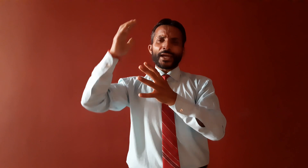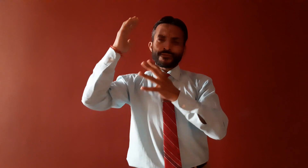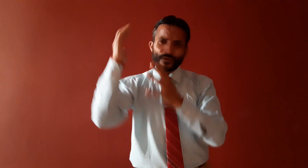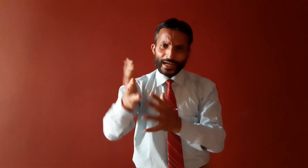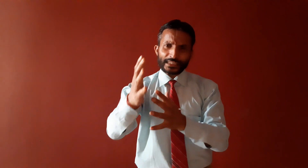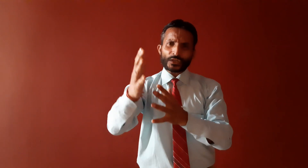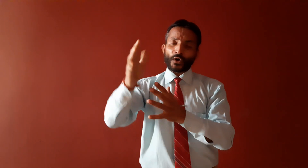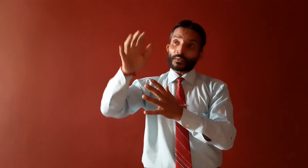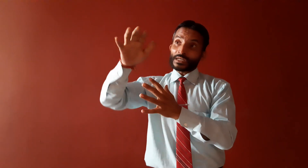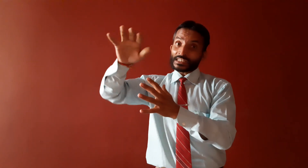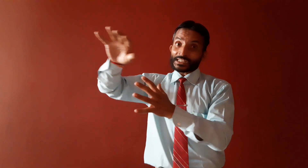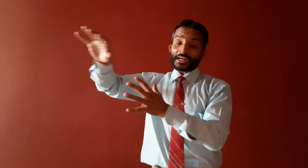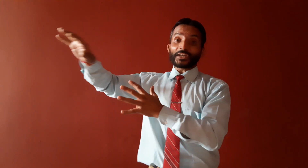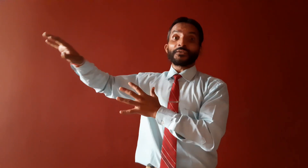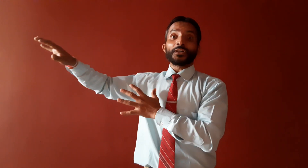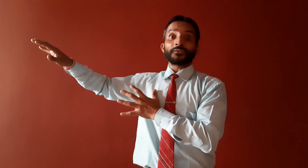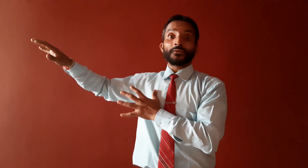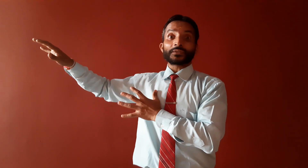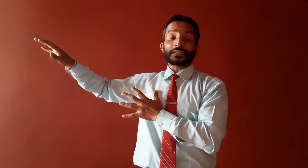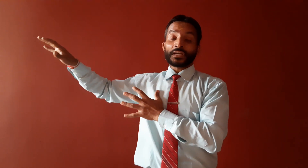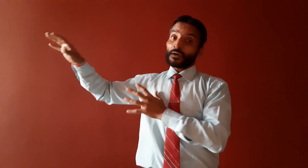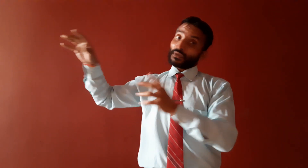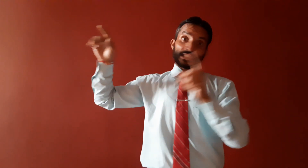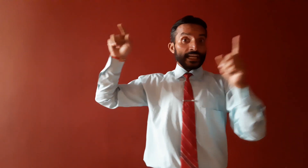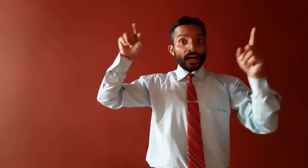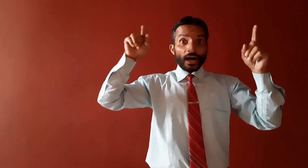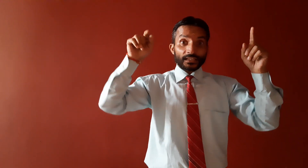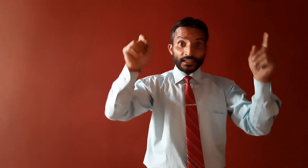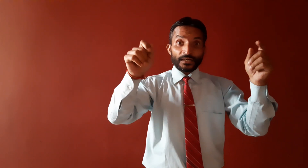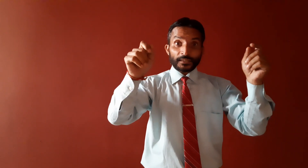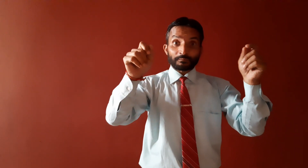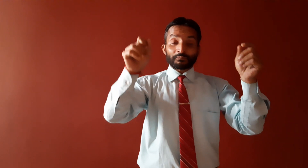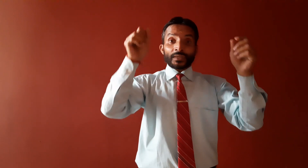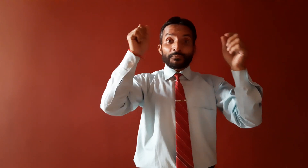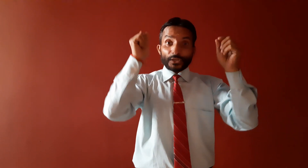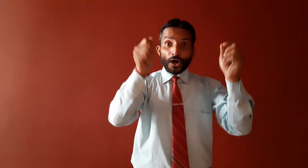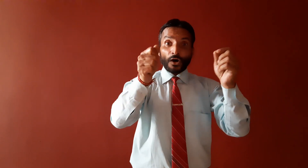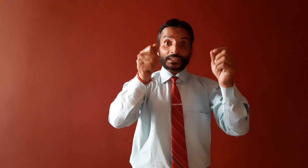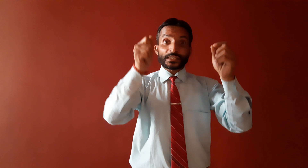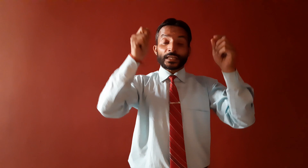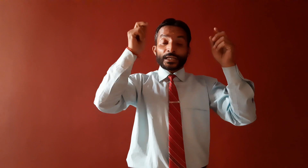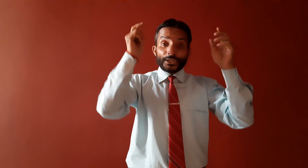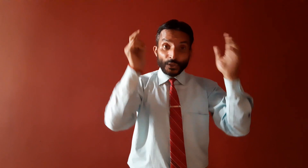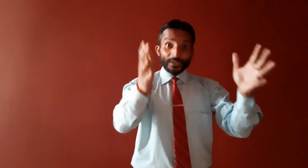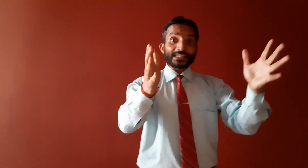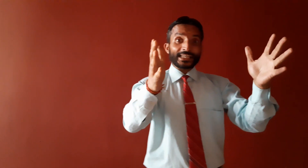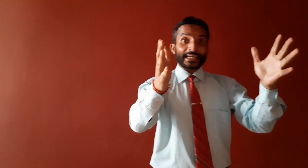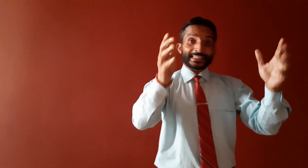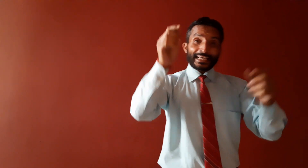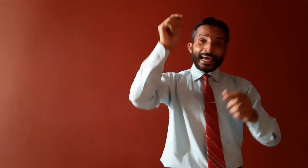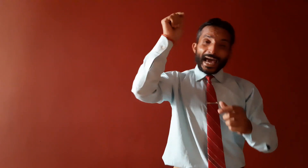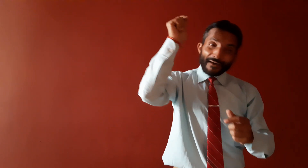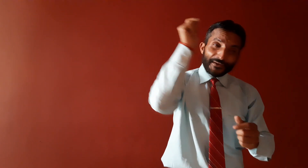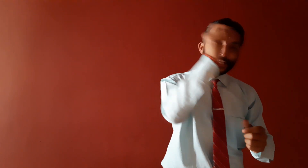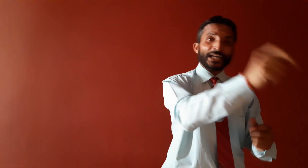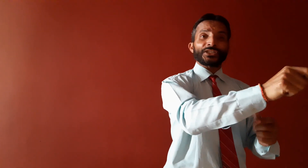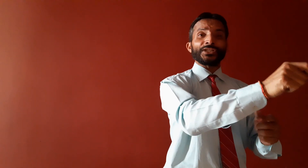influence of centripetal force. But they are there. Because Newton says, every action